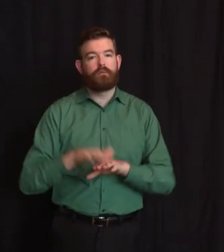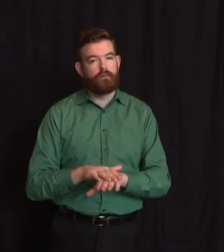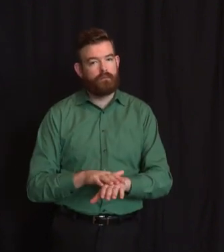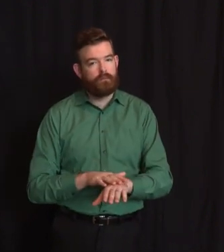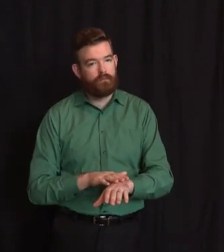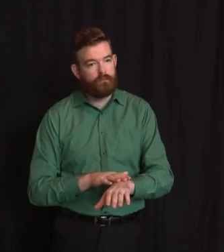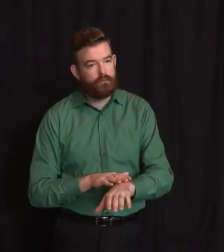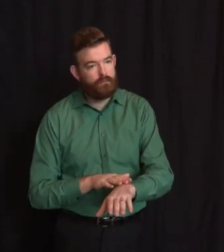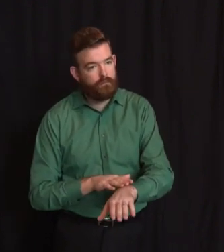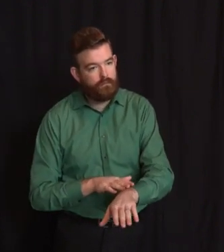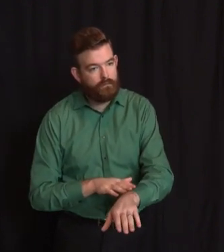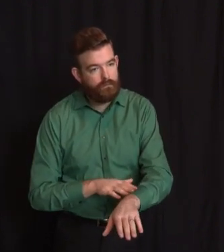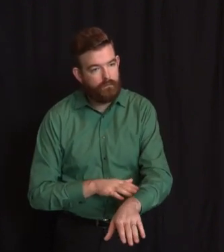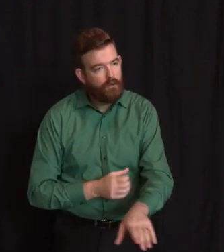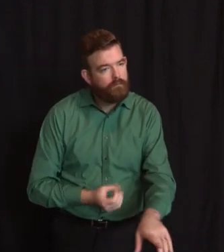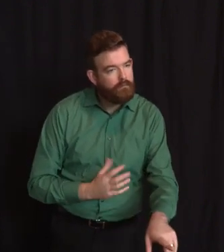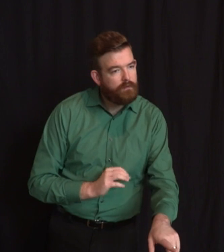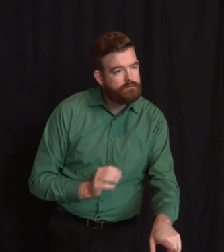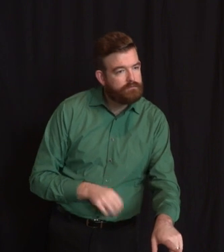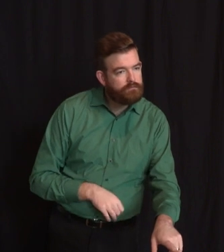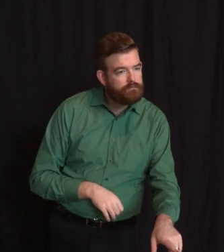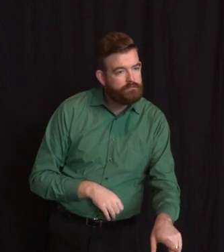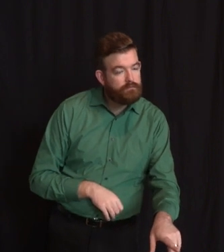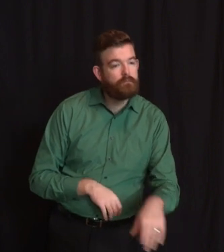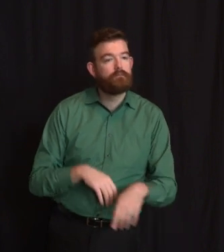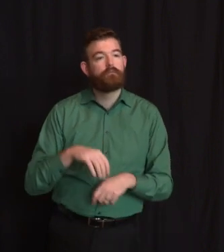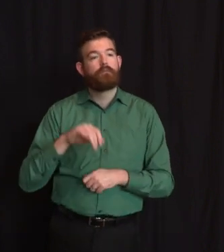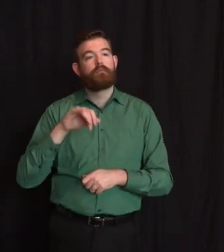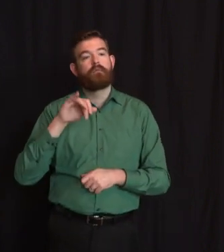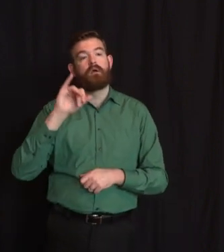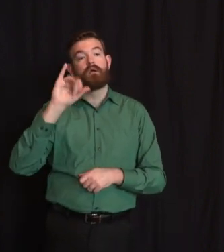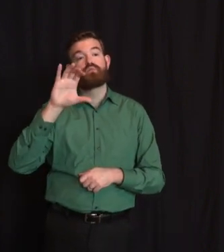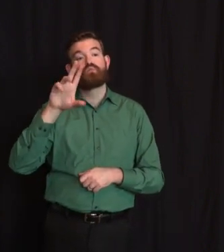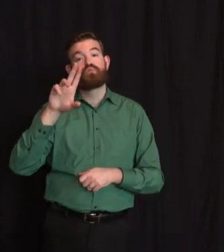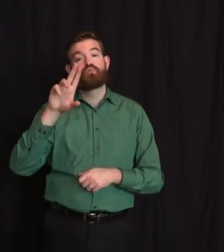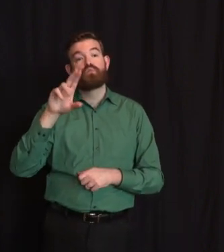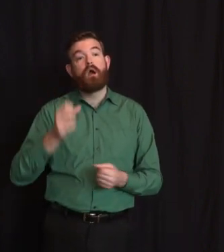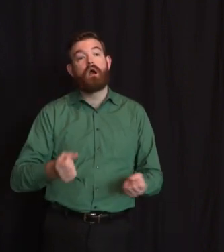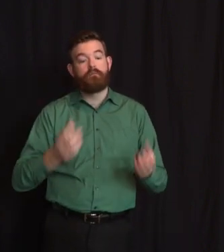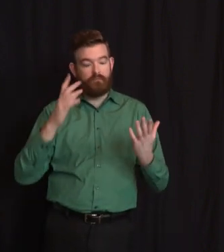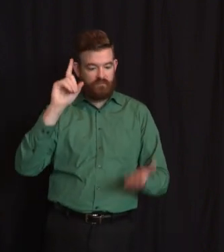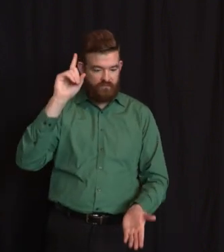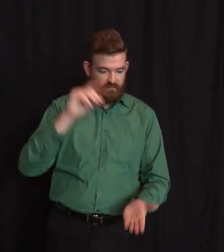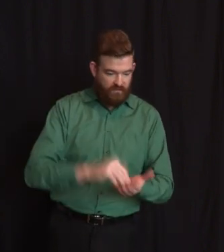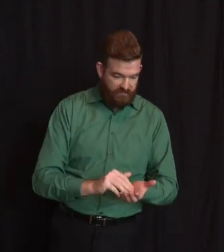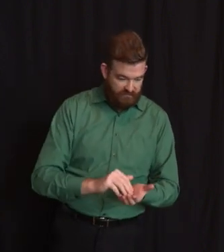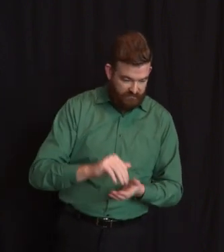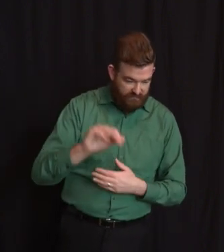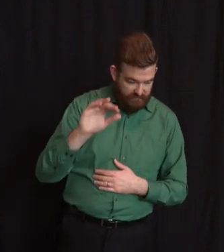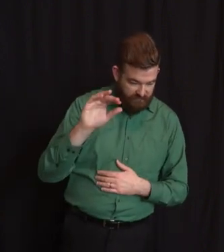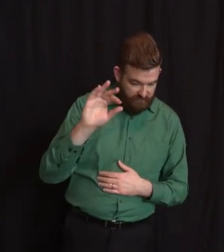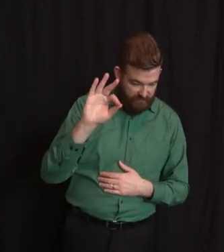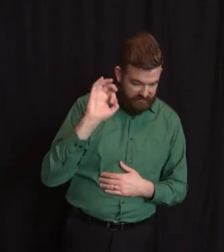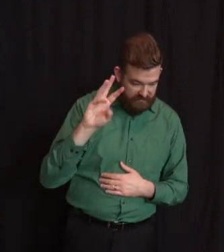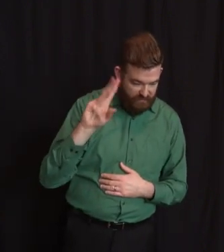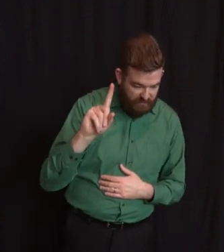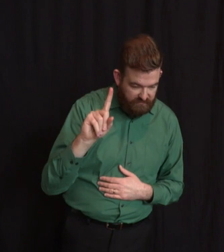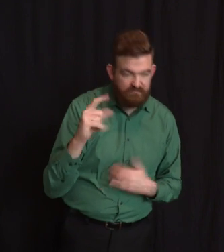of which 1,594 of those individuals are on ventilators. That is 81% of our intensive